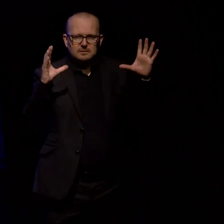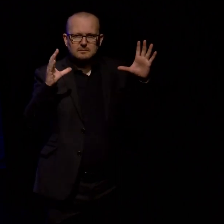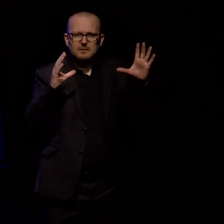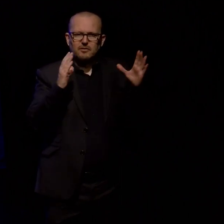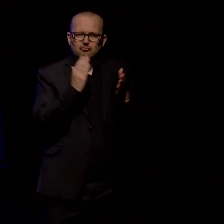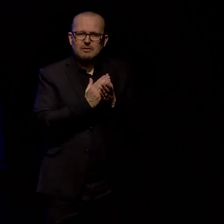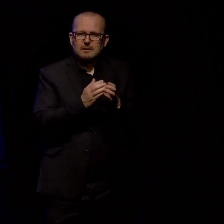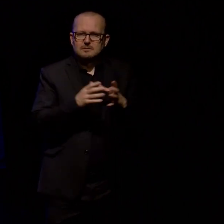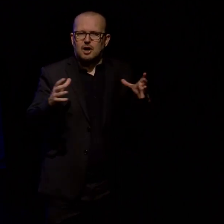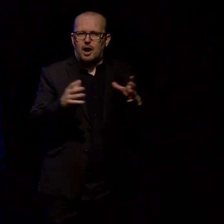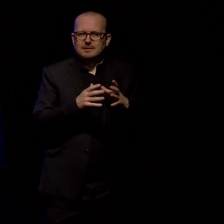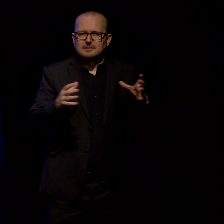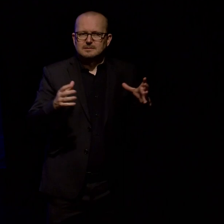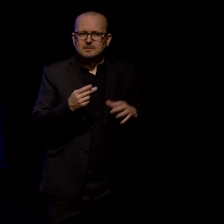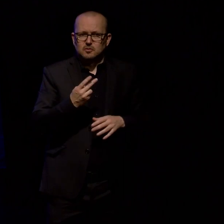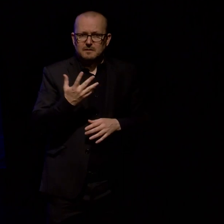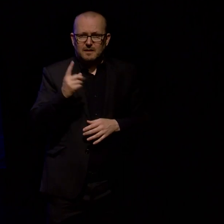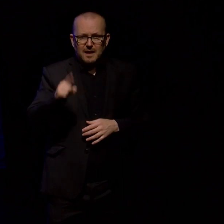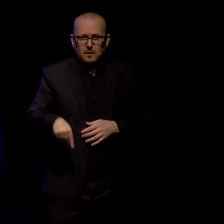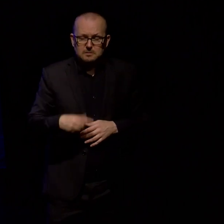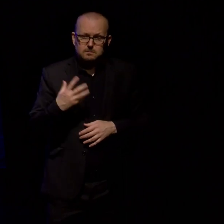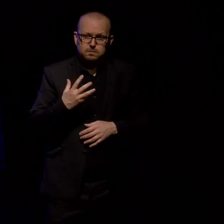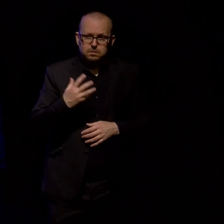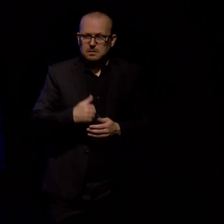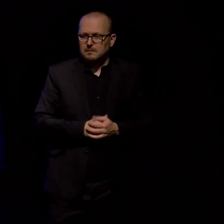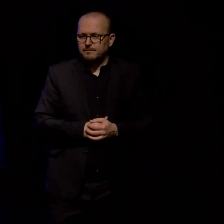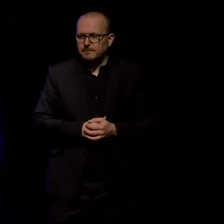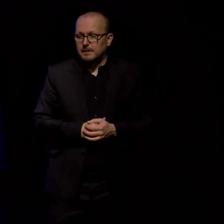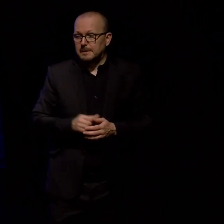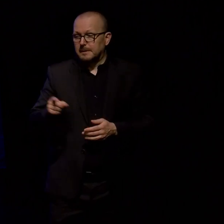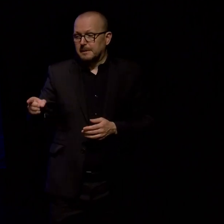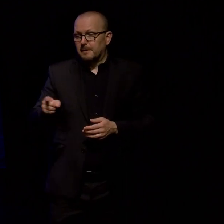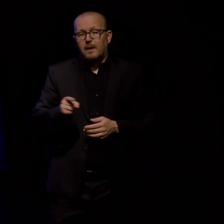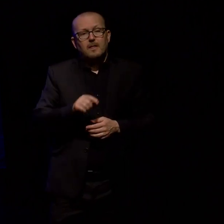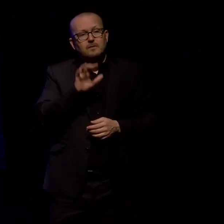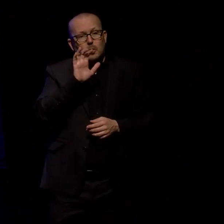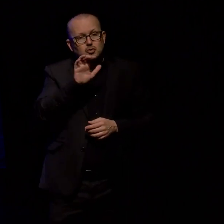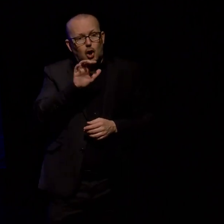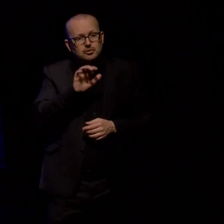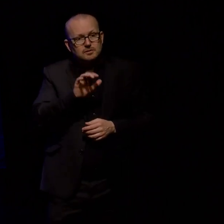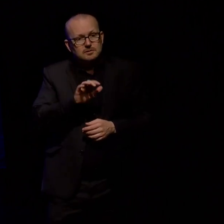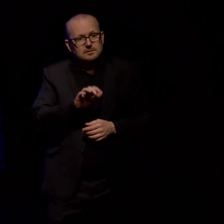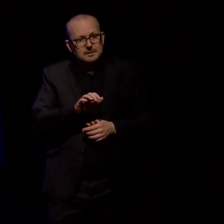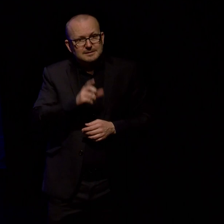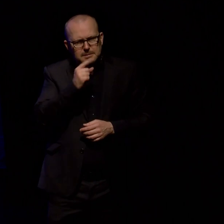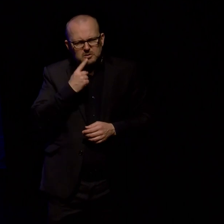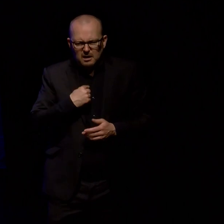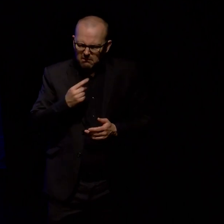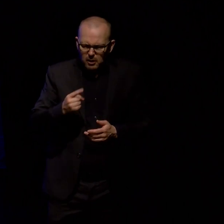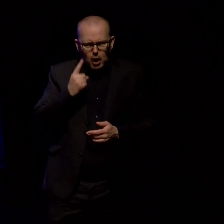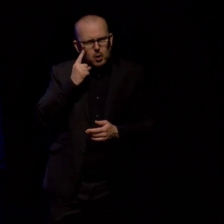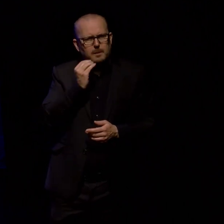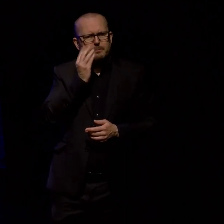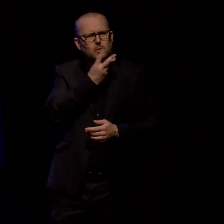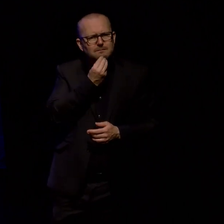A couple of people asked me why we made the dots look beautiful. It's a sad subject. They thought that the dots should have a